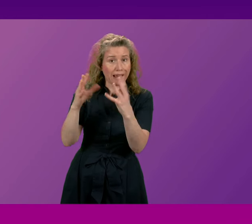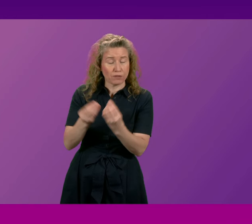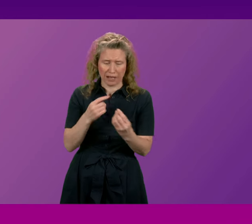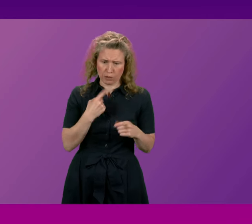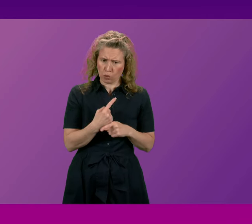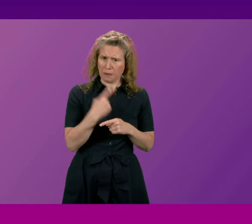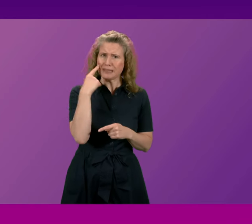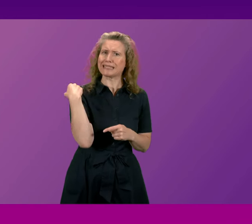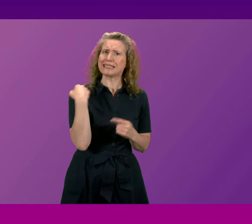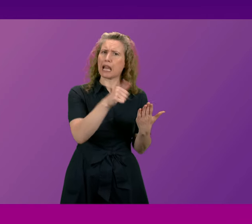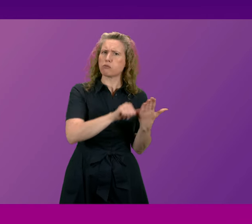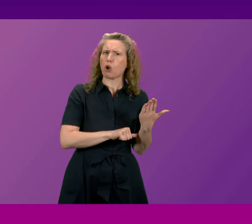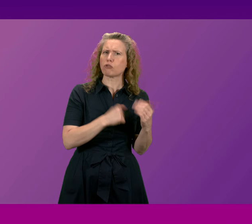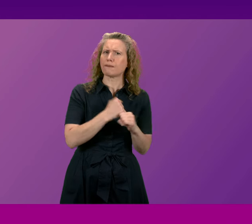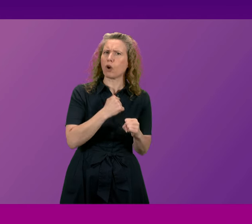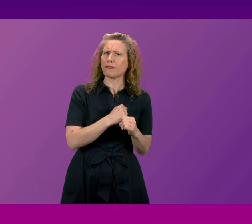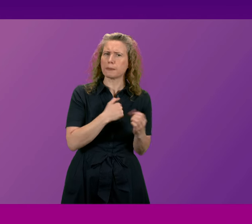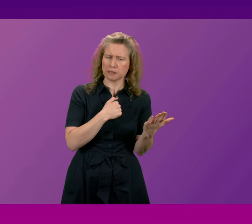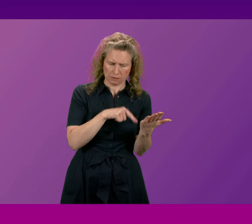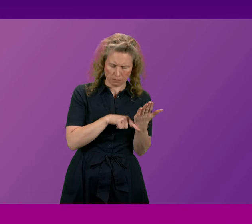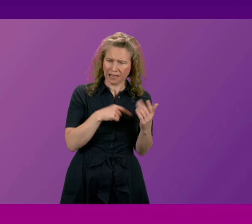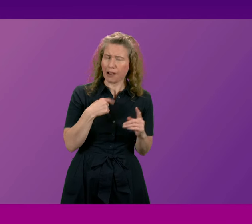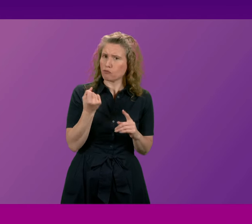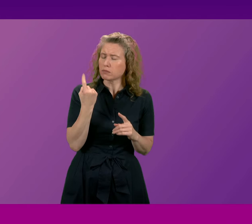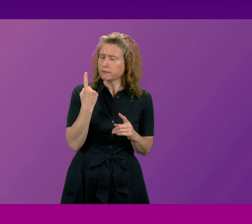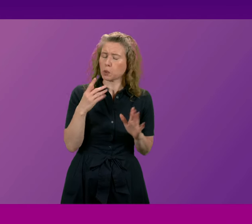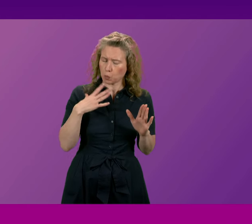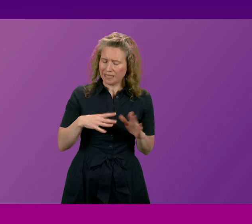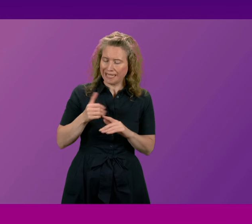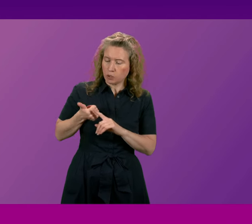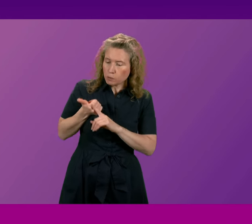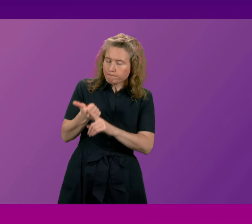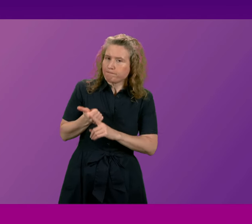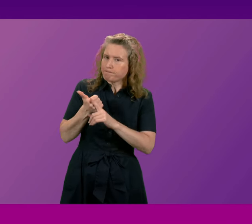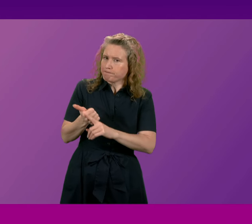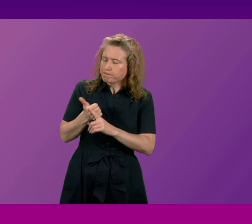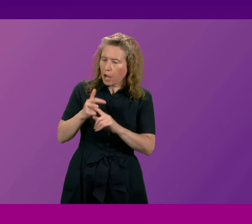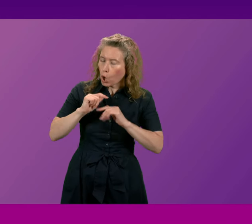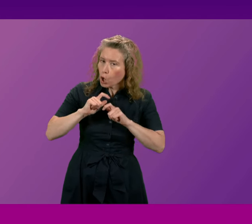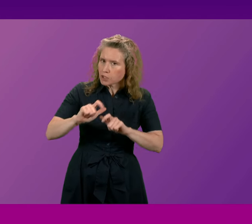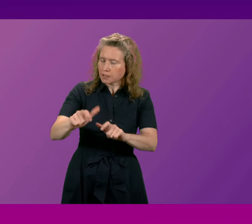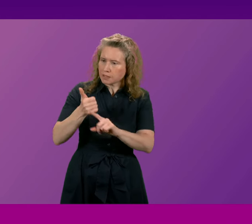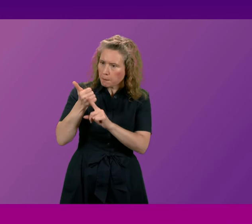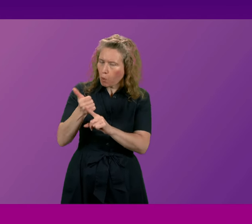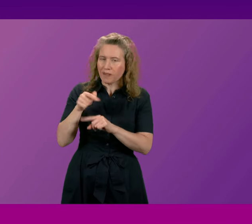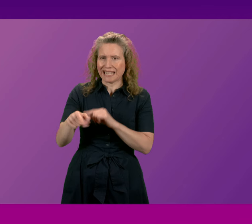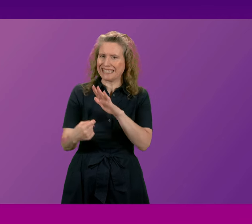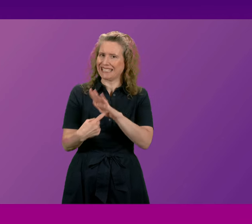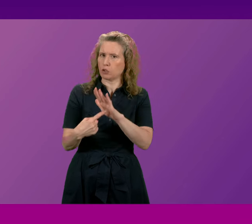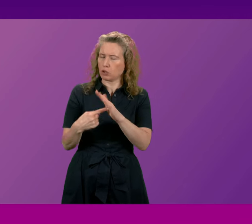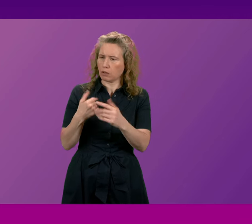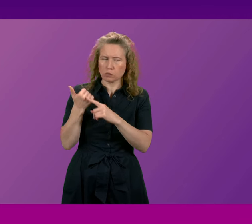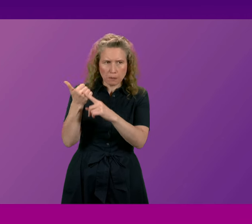programme for government yesterday because I recognise that constancy of support consistency of support is being essential in